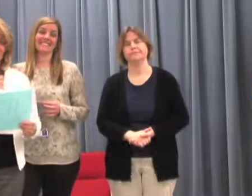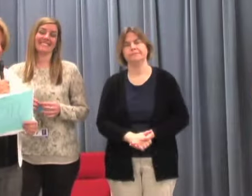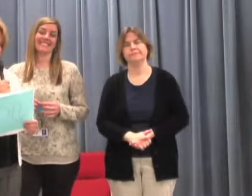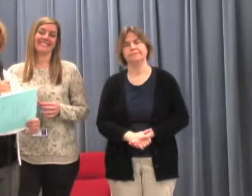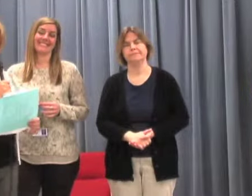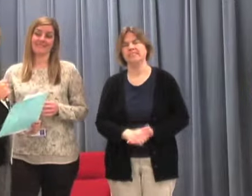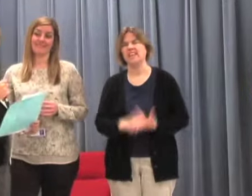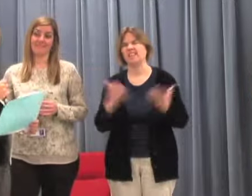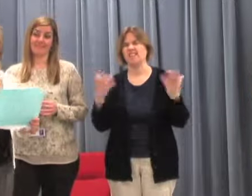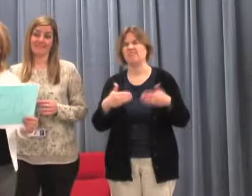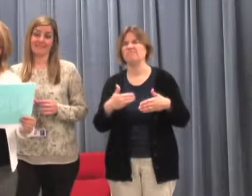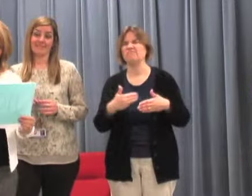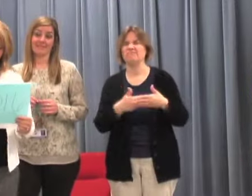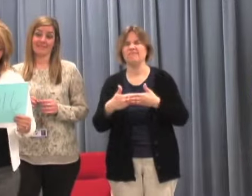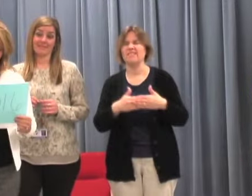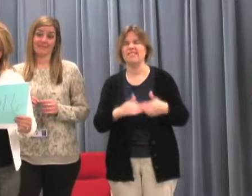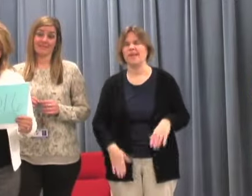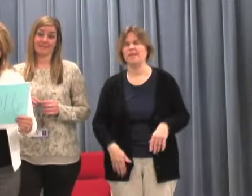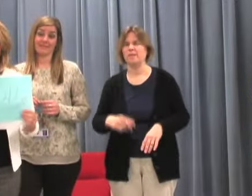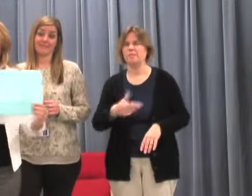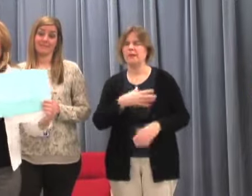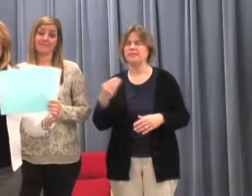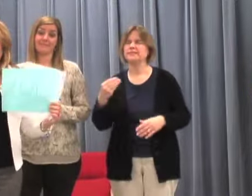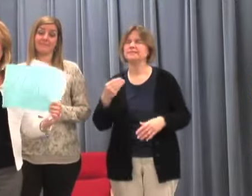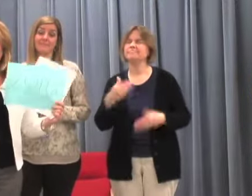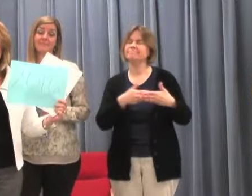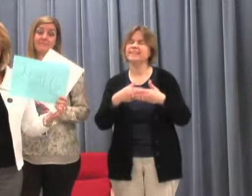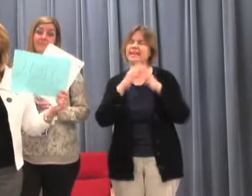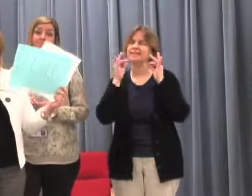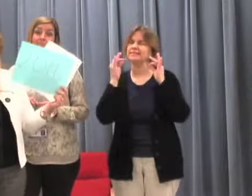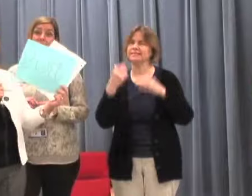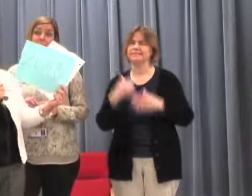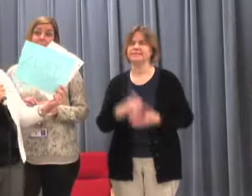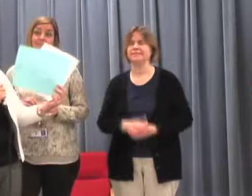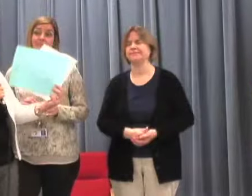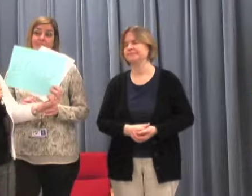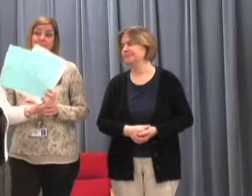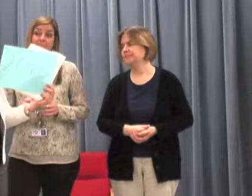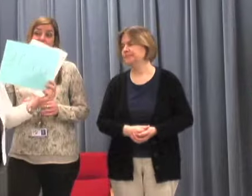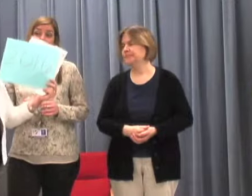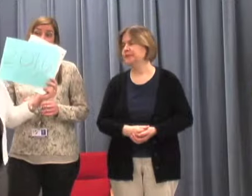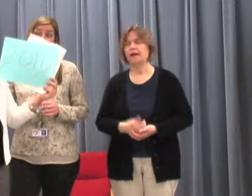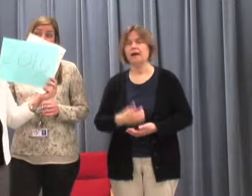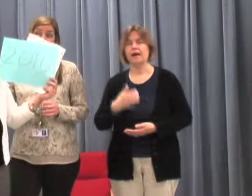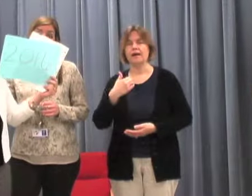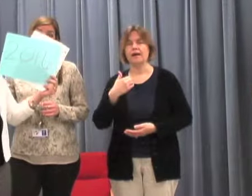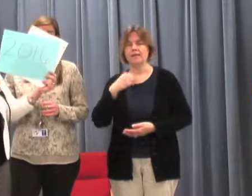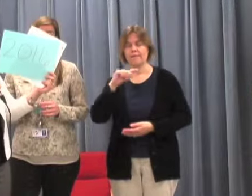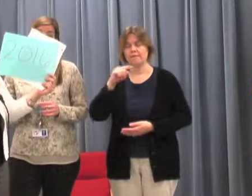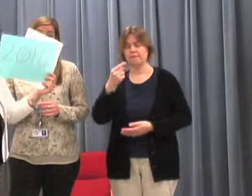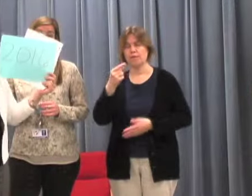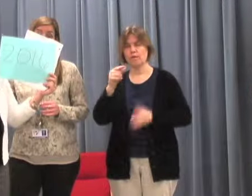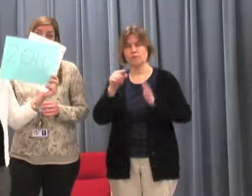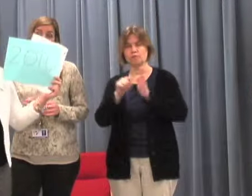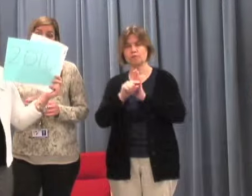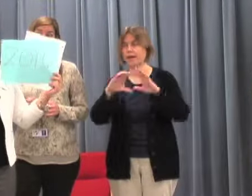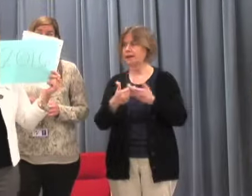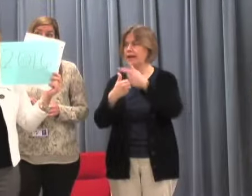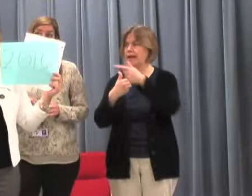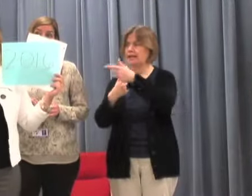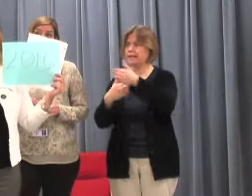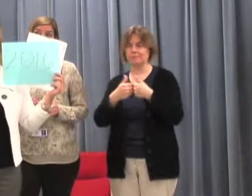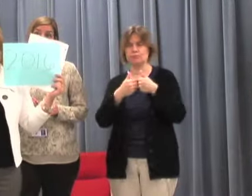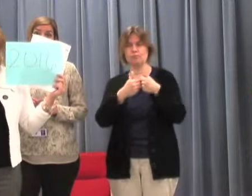That's a lot of puppies and kittens, though. I don't know about that. I also had a first grade class break this number